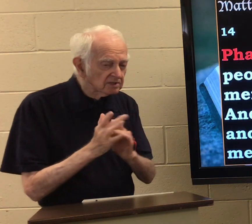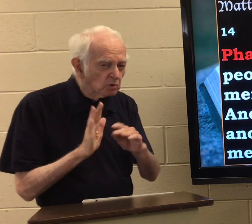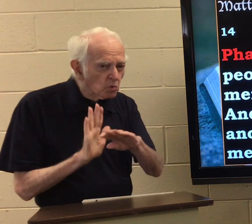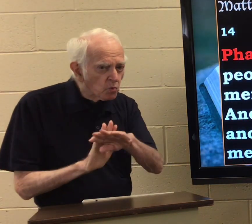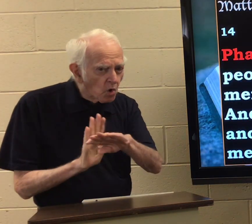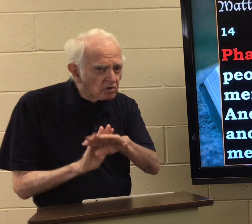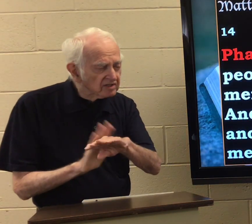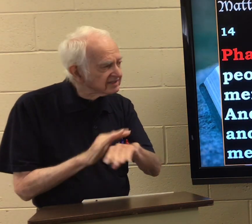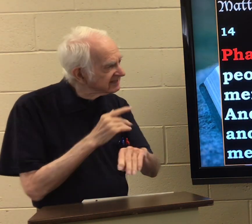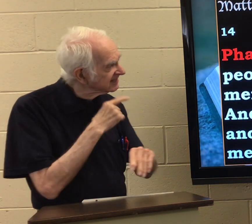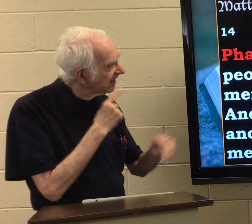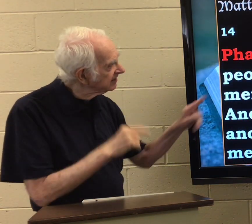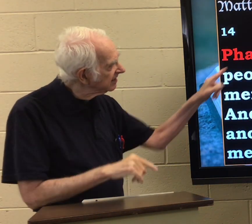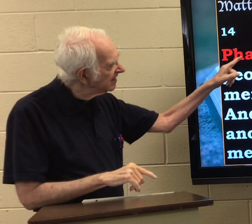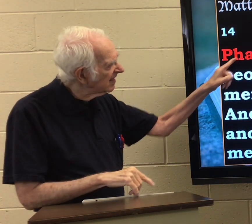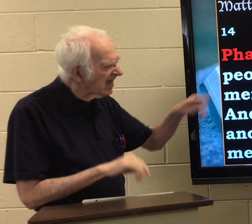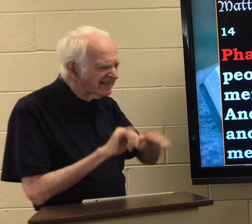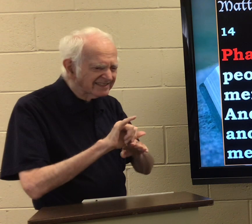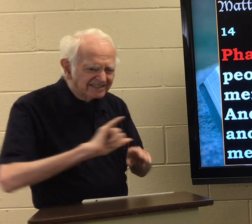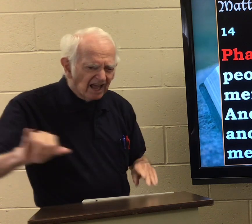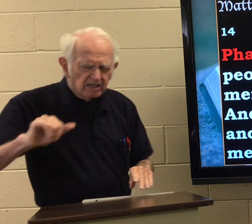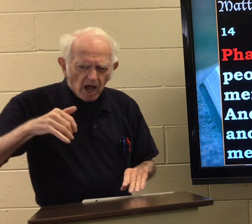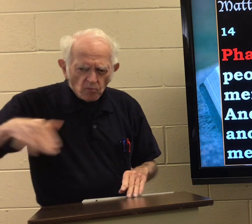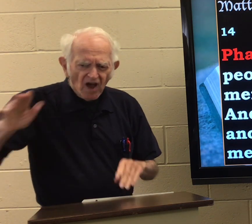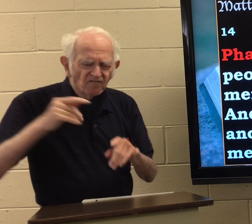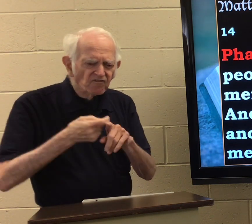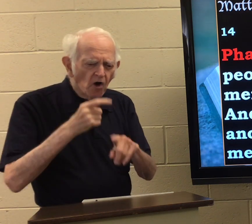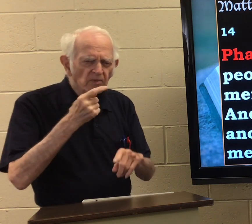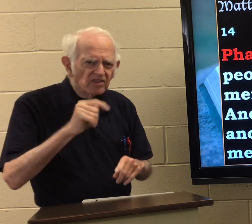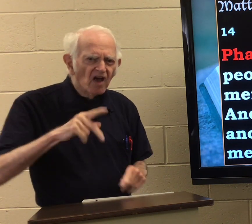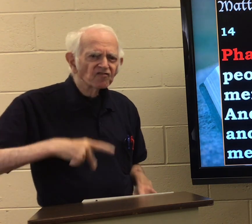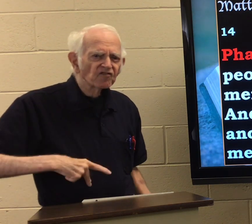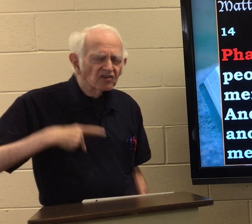Jesus warned, saying, stay away from the Pharisees.